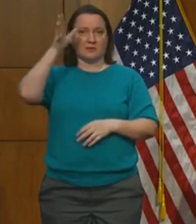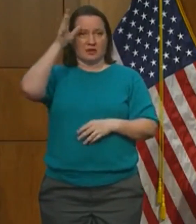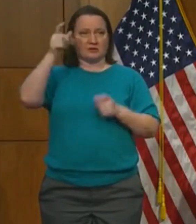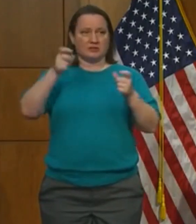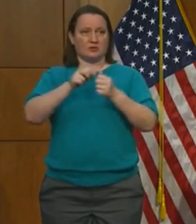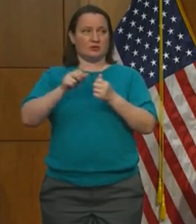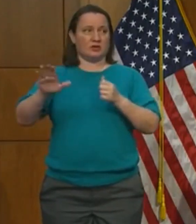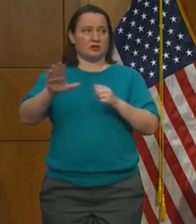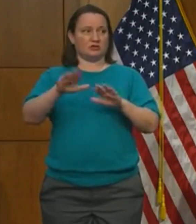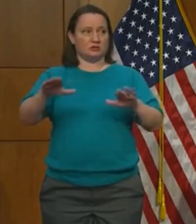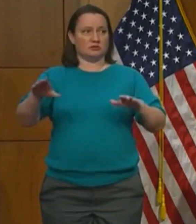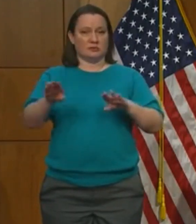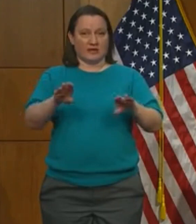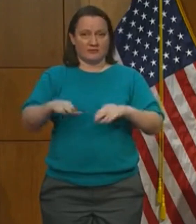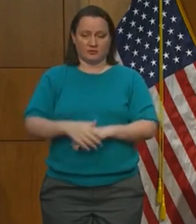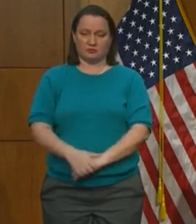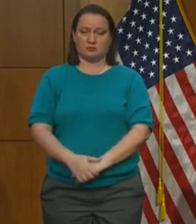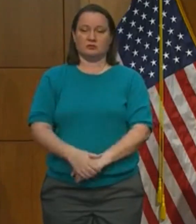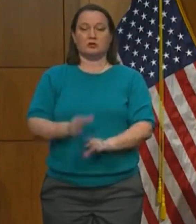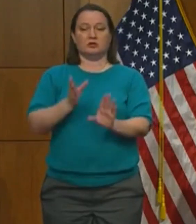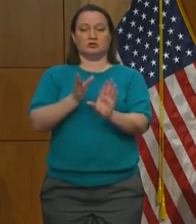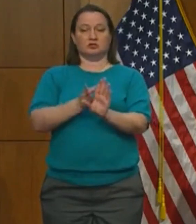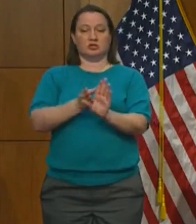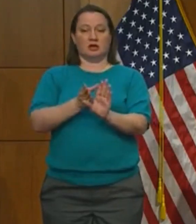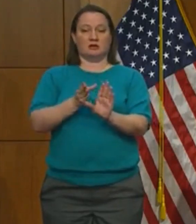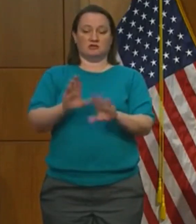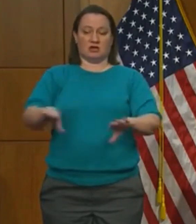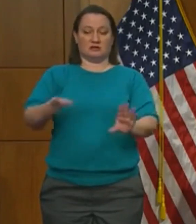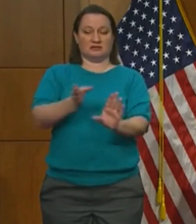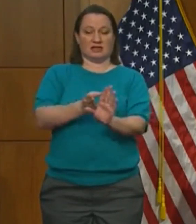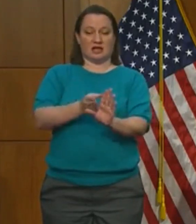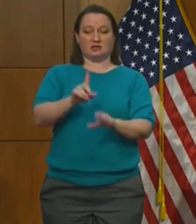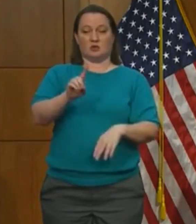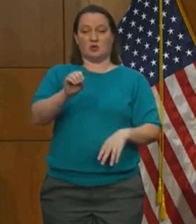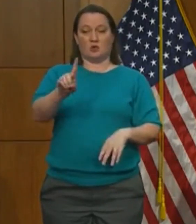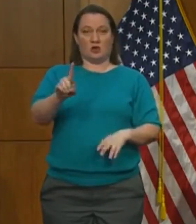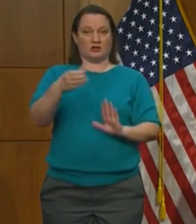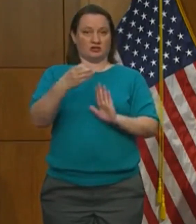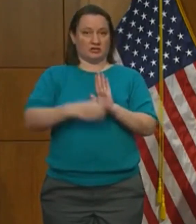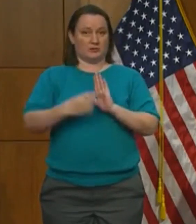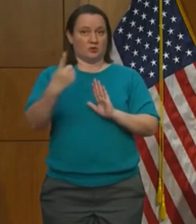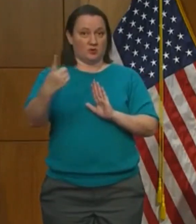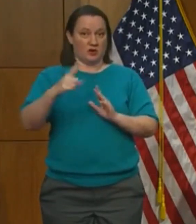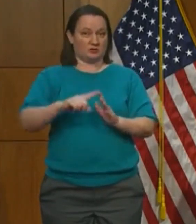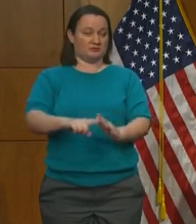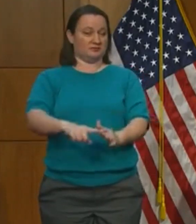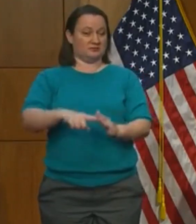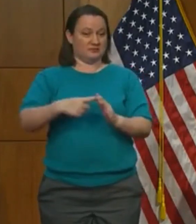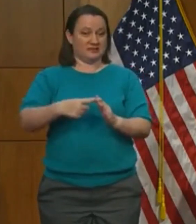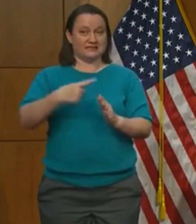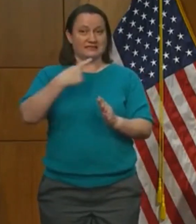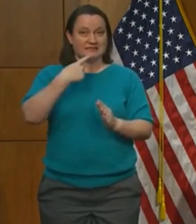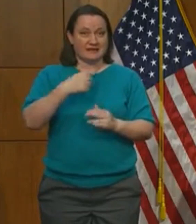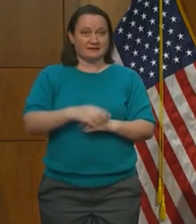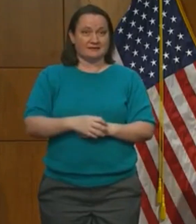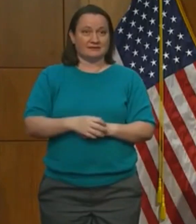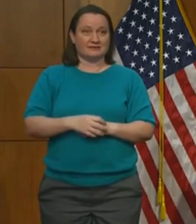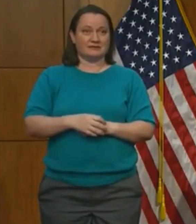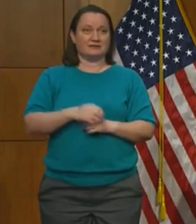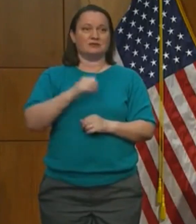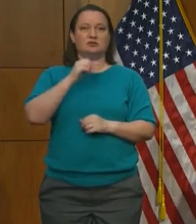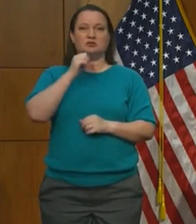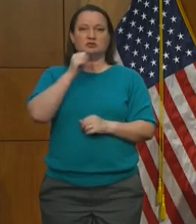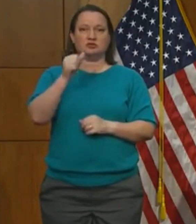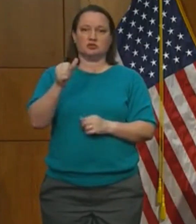And Child Psychology 101, Chapter 1, tells us do not water the weeds.